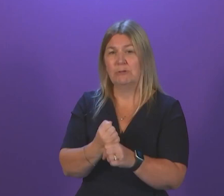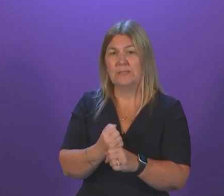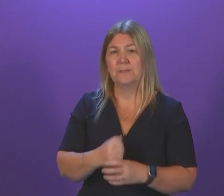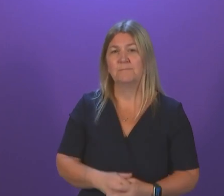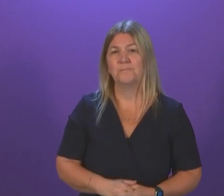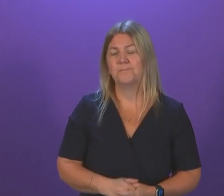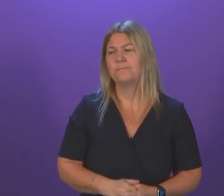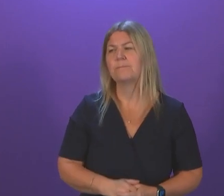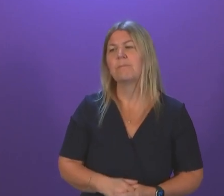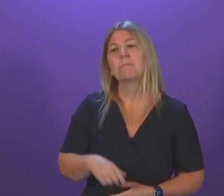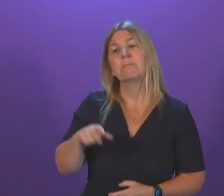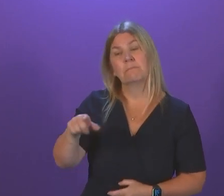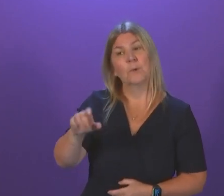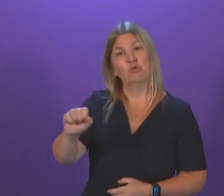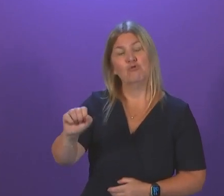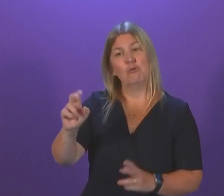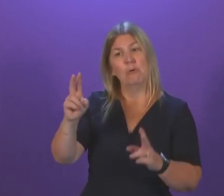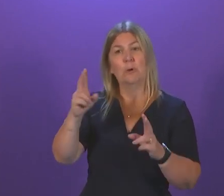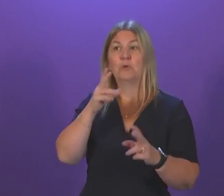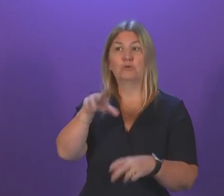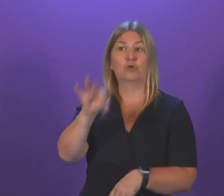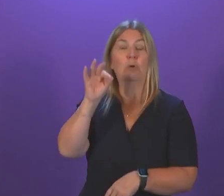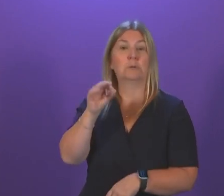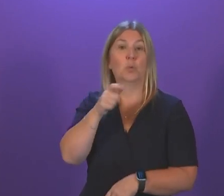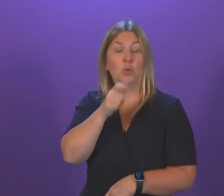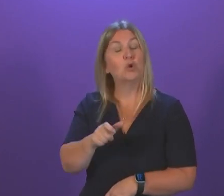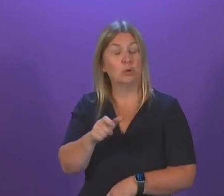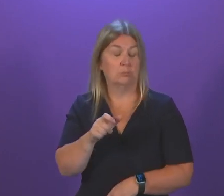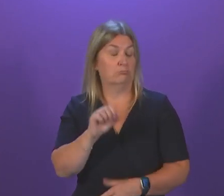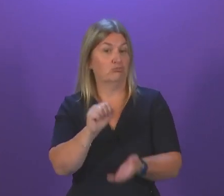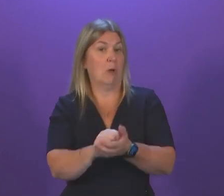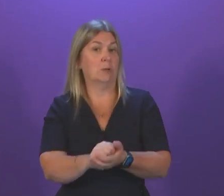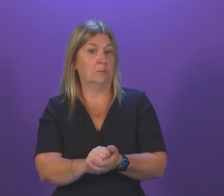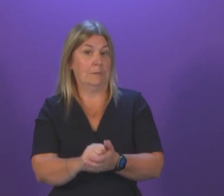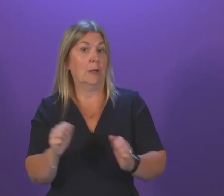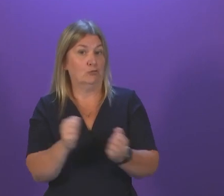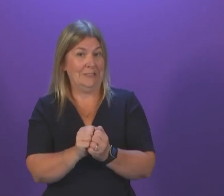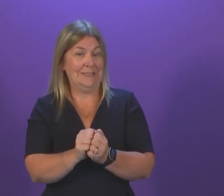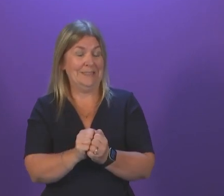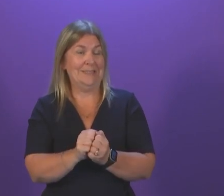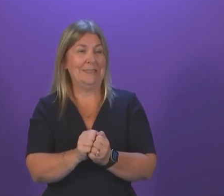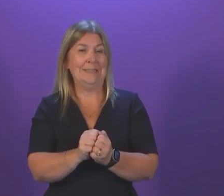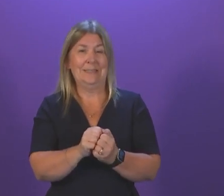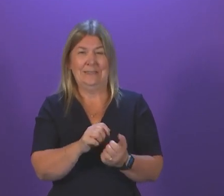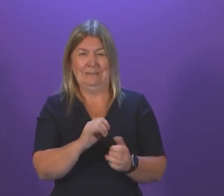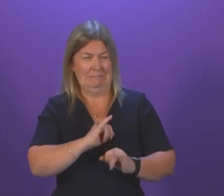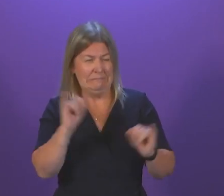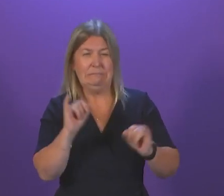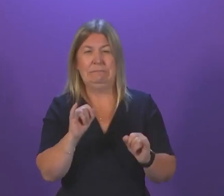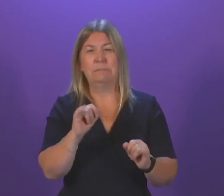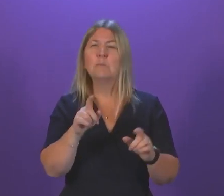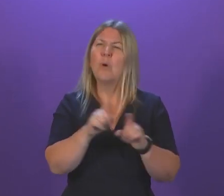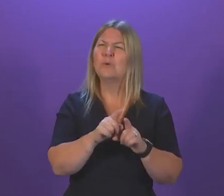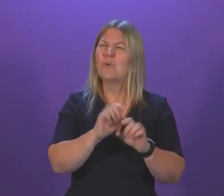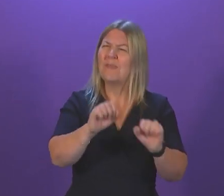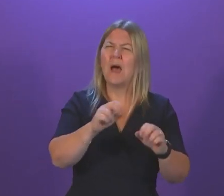the phraseology used is absolutely correct. It is disgusting. It's vile attacks, but also it's the trend that's rising that should worry